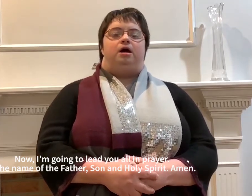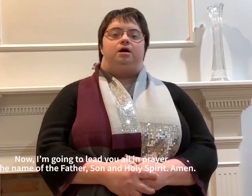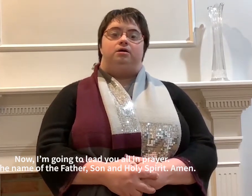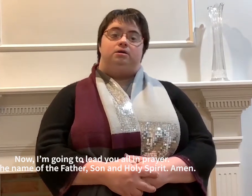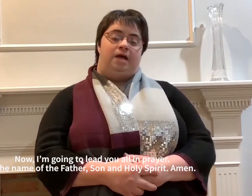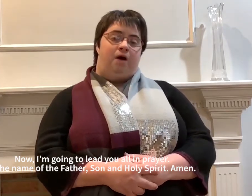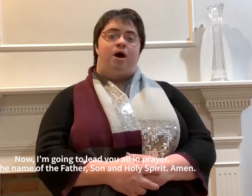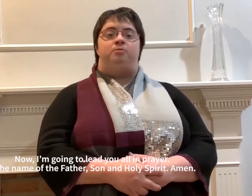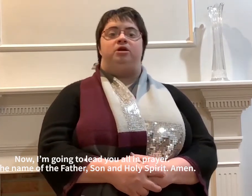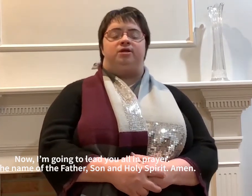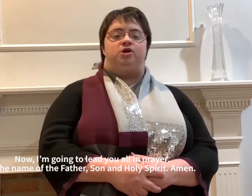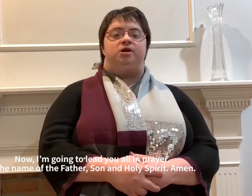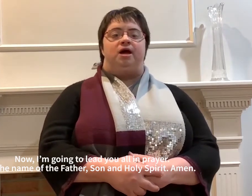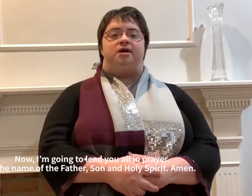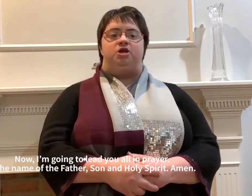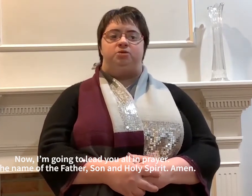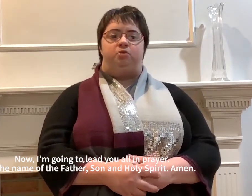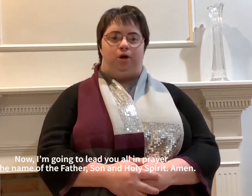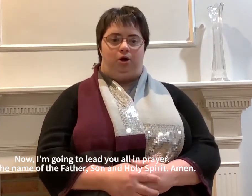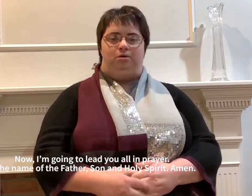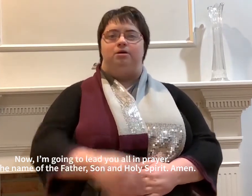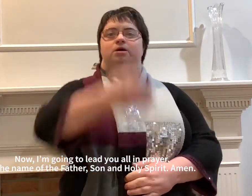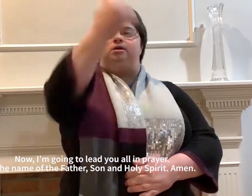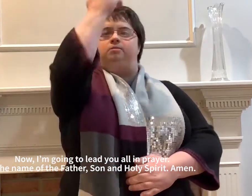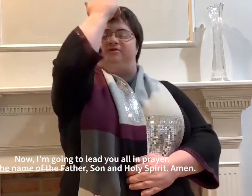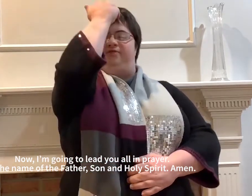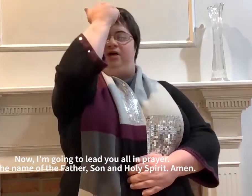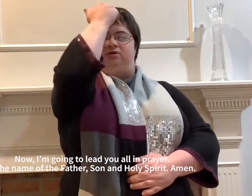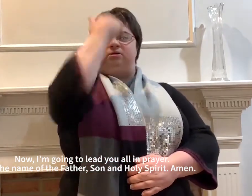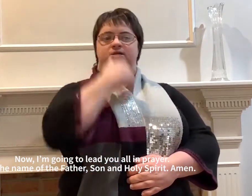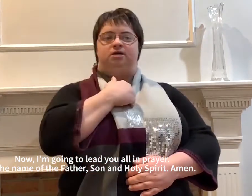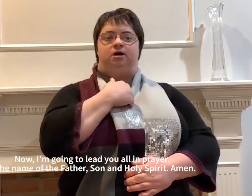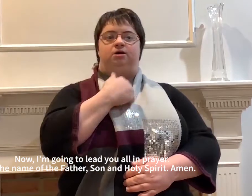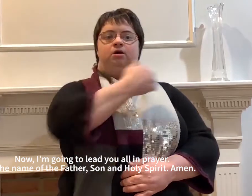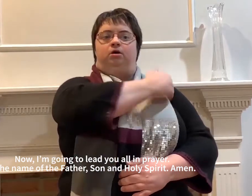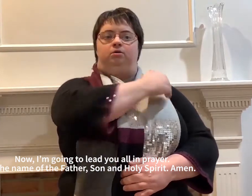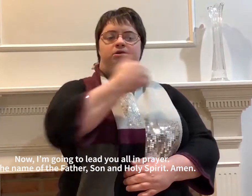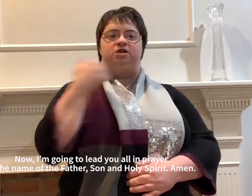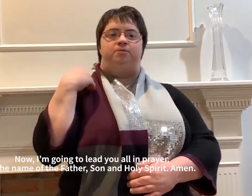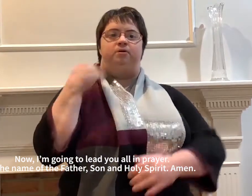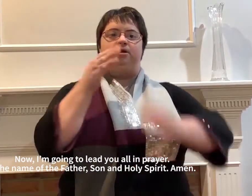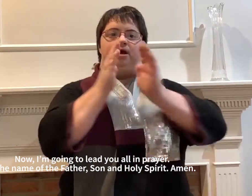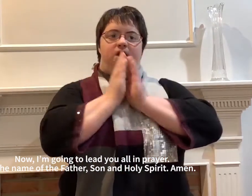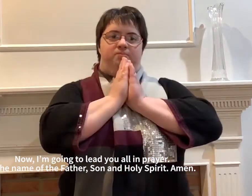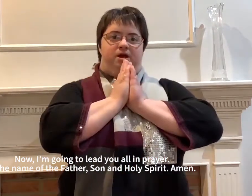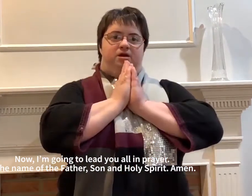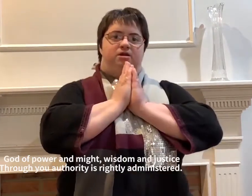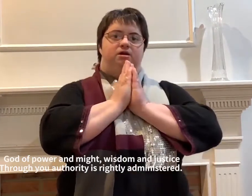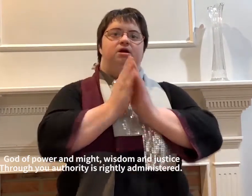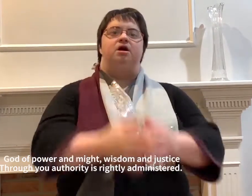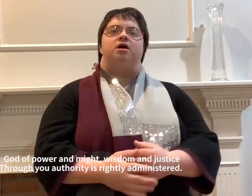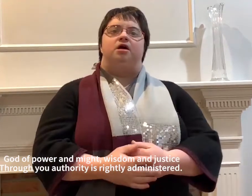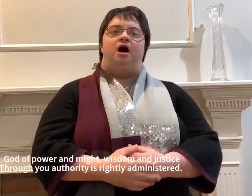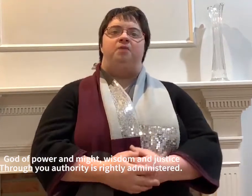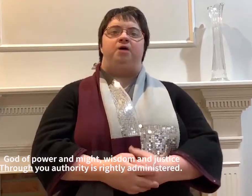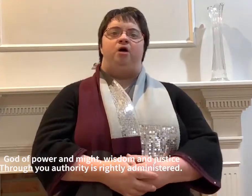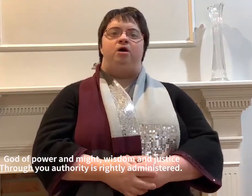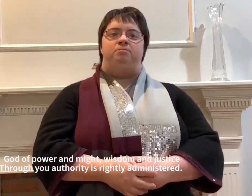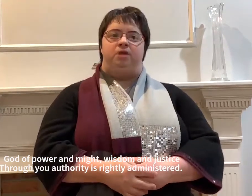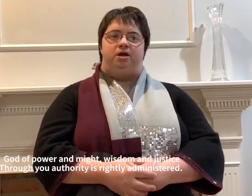Now I'm going to lead you guys into prayer. In the name of Father, Son, Holy Spirit, Amen. God of power and might,